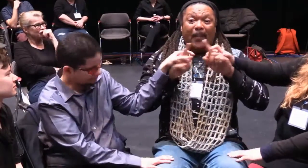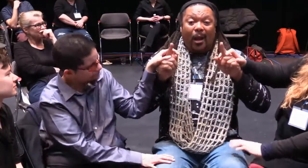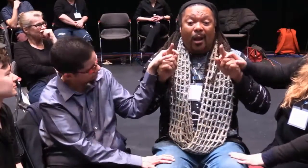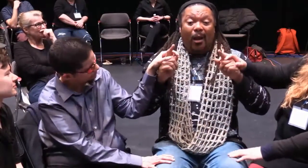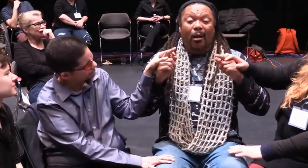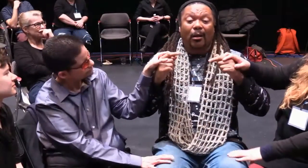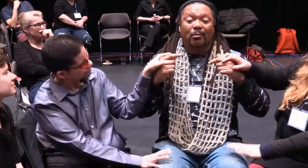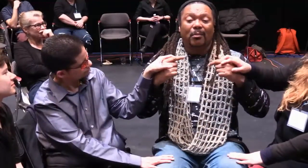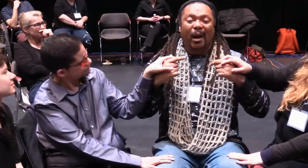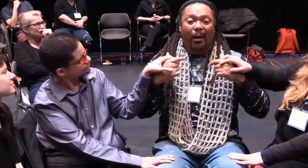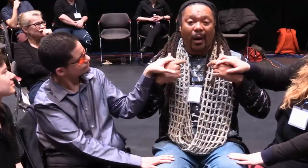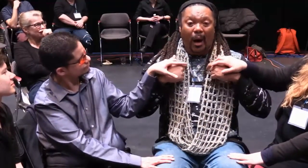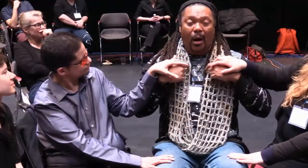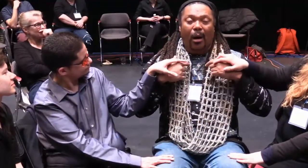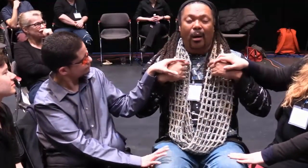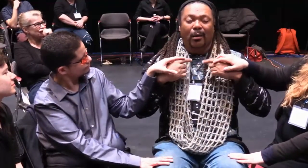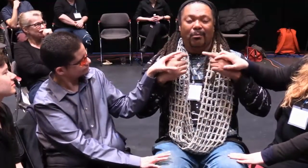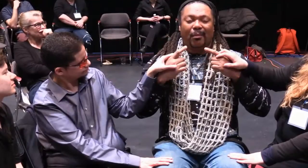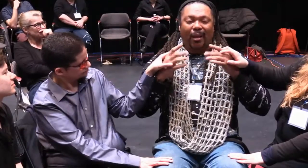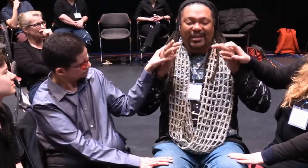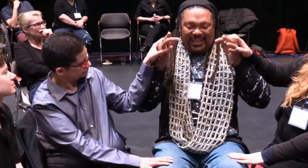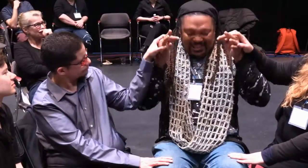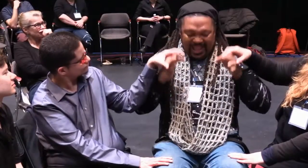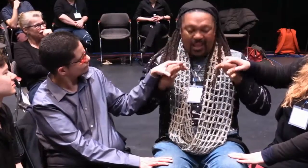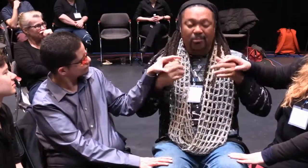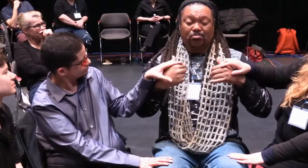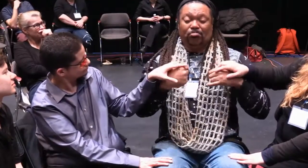Clearly, not one of them can be separated out of me.